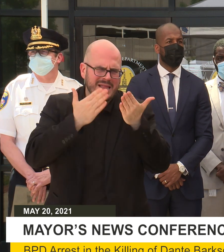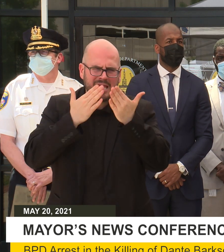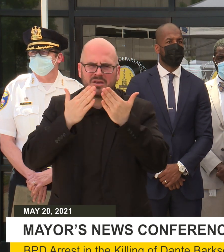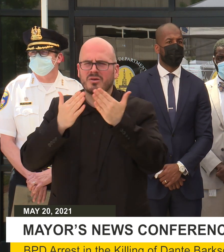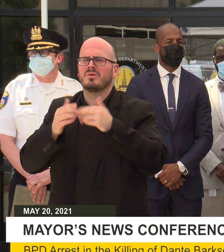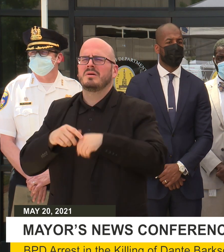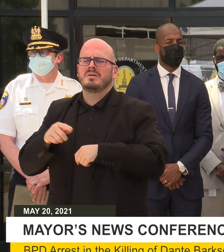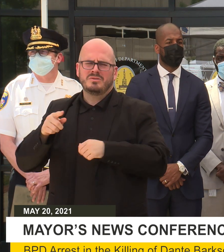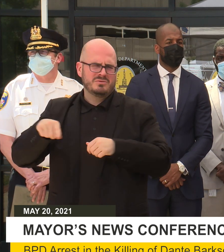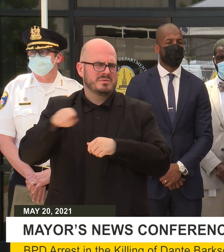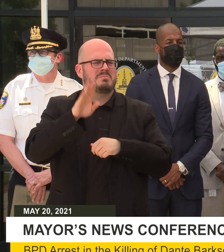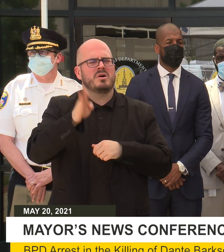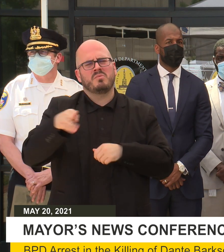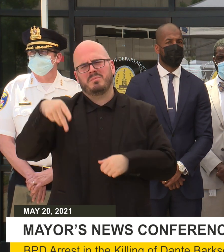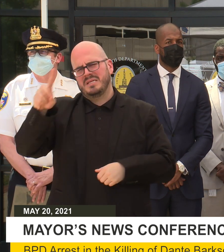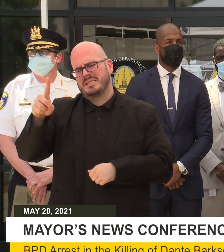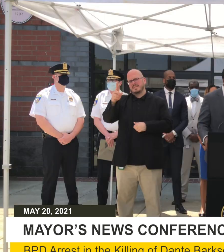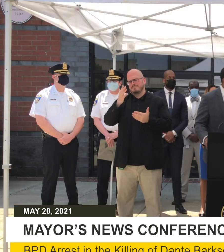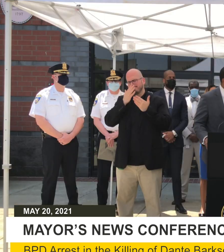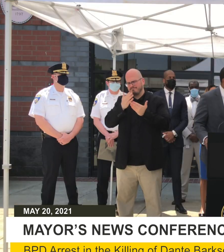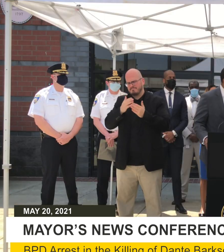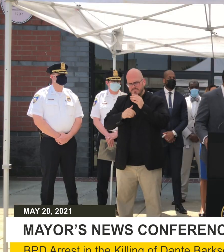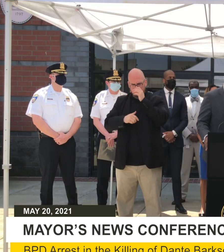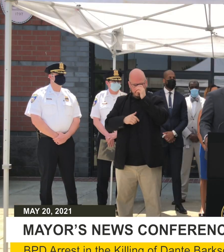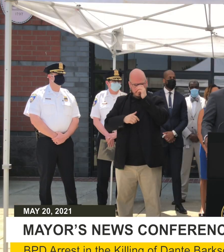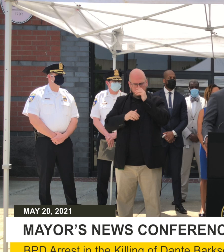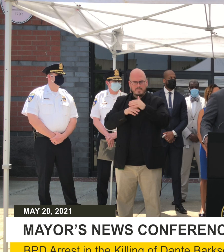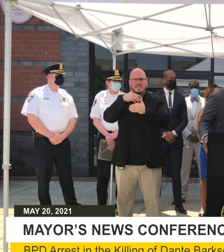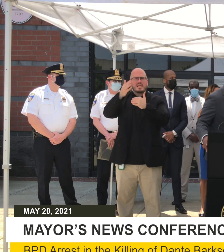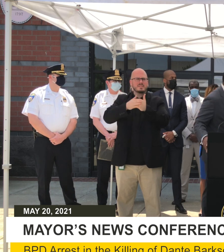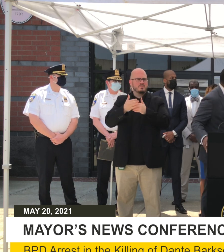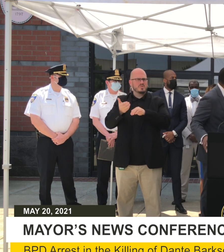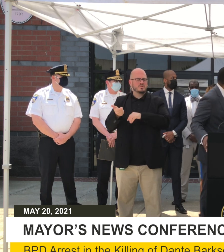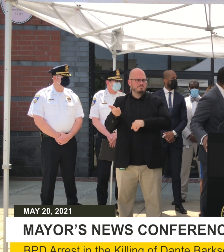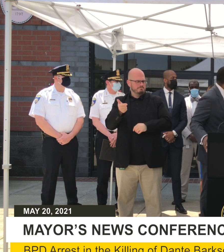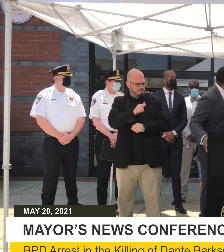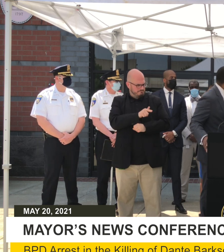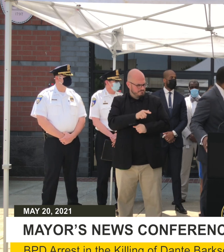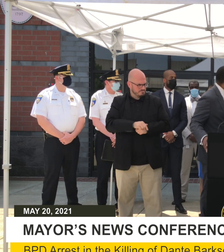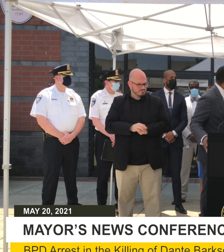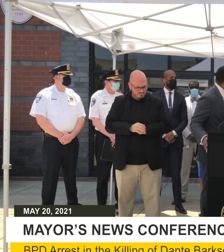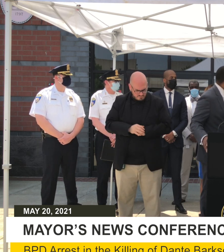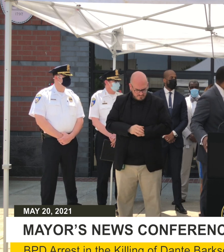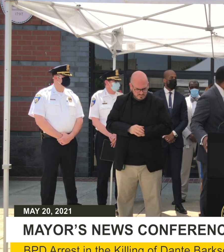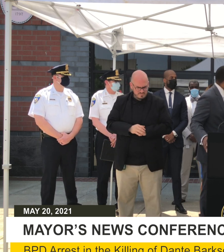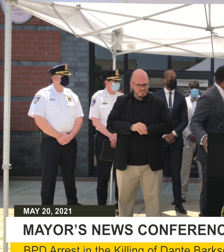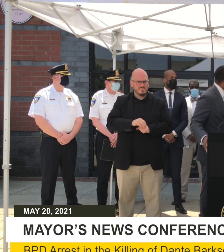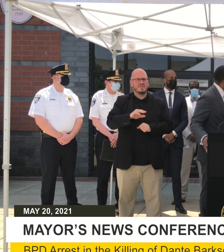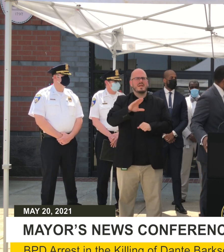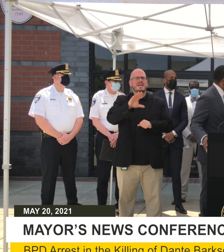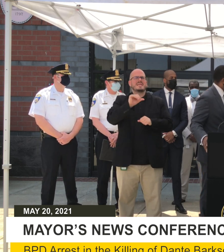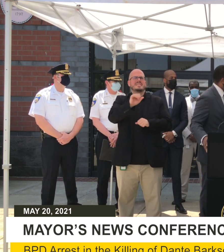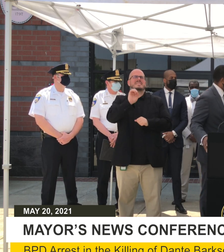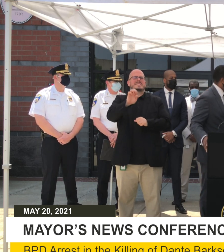hard work of the men and women of the Baltimore Police Department. Next up, I would like to see a call on ceasefire.